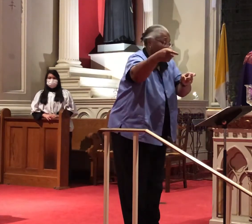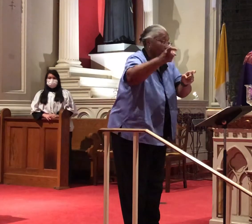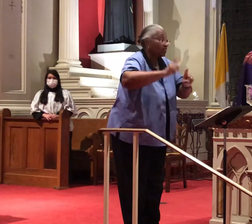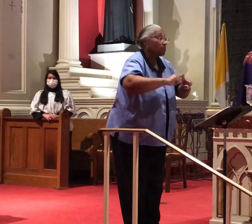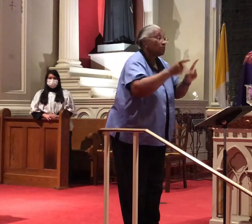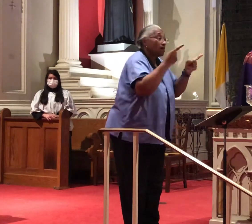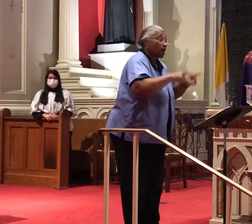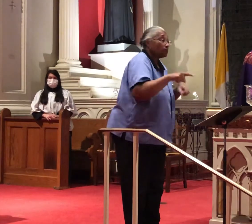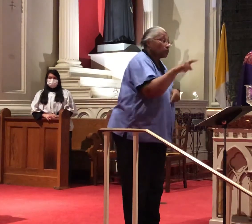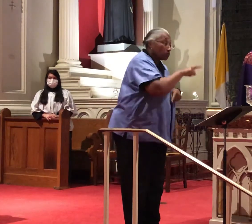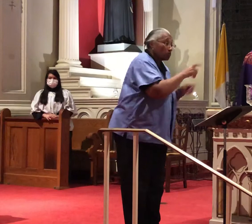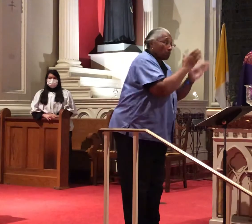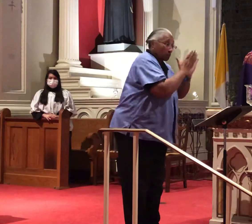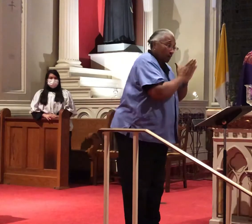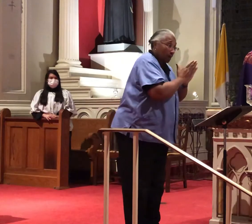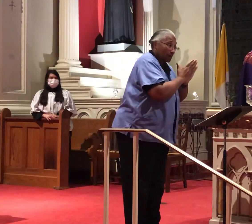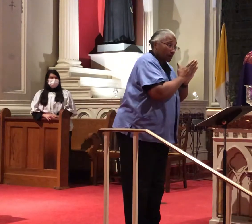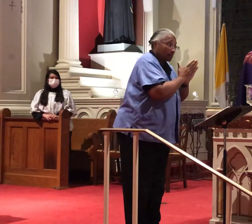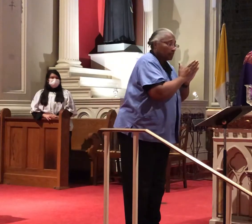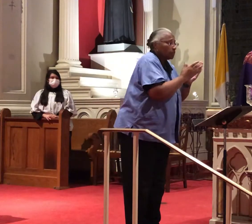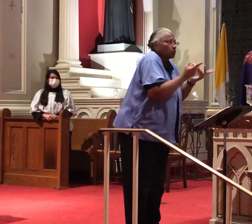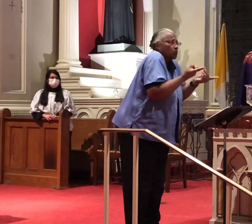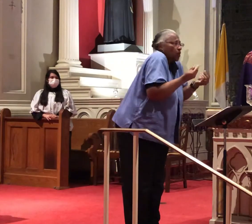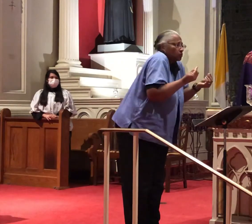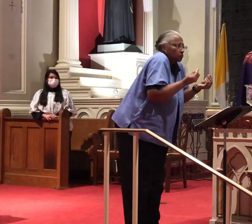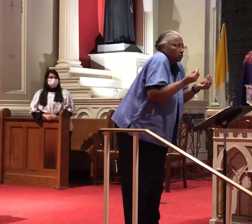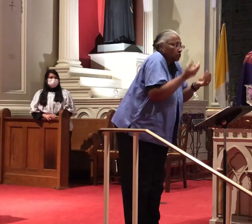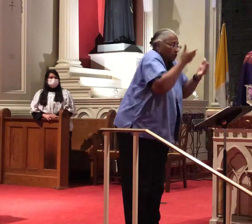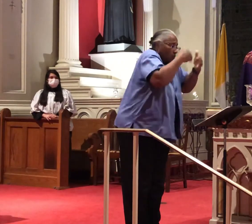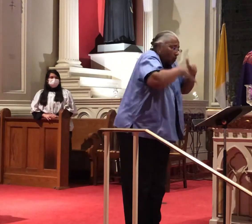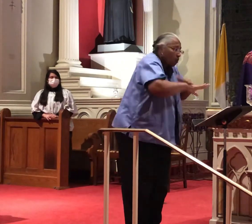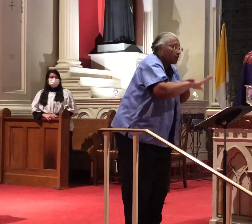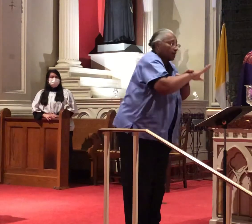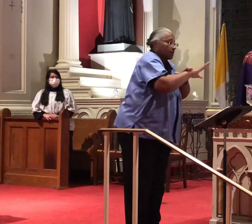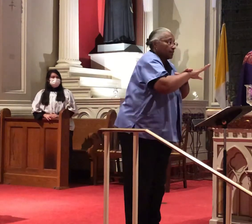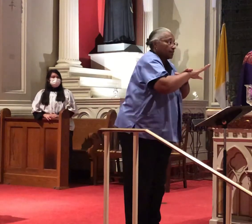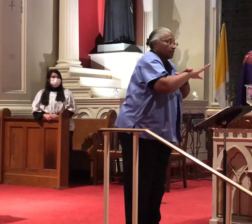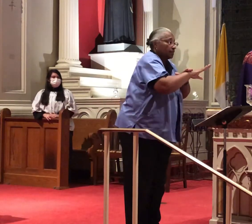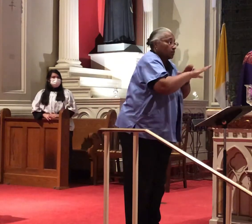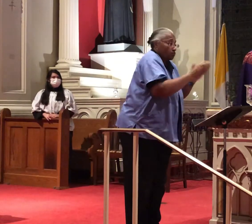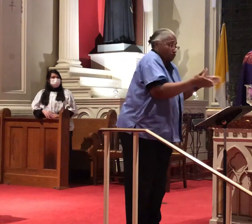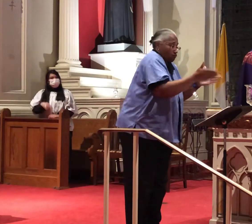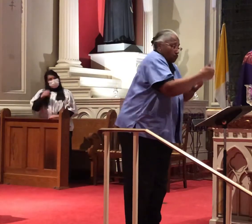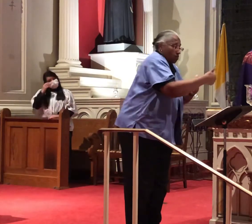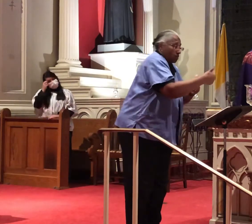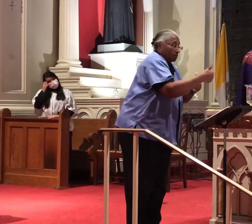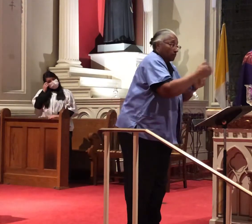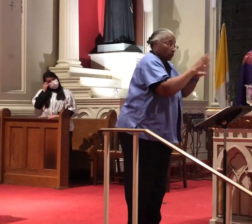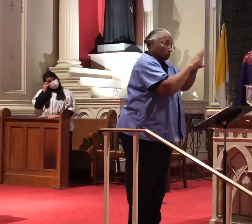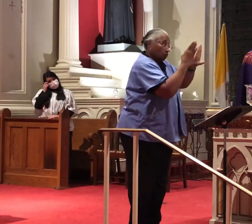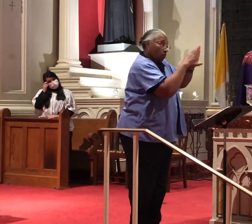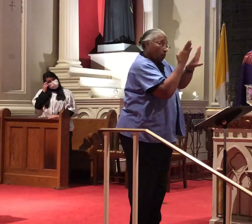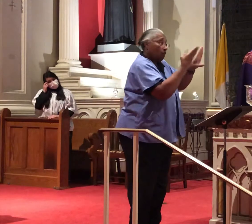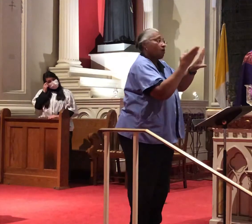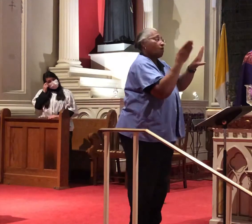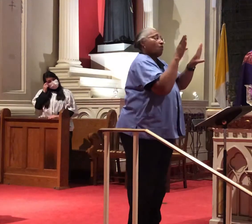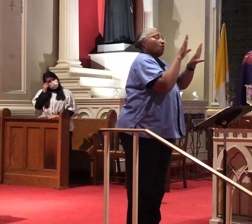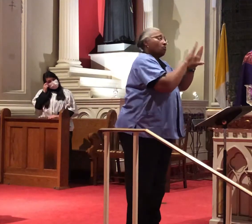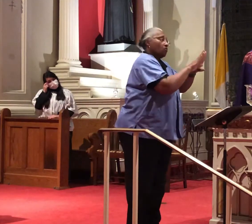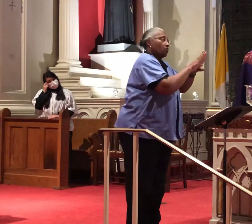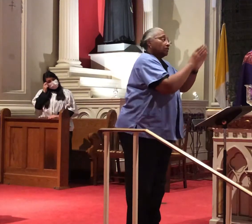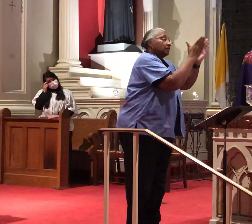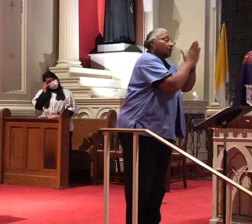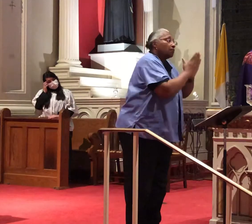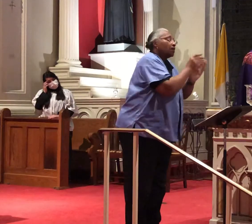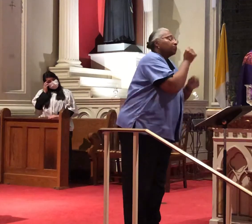pray, go to your inner room, close the door, and pray to your Father in secret,